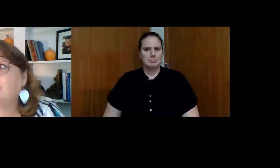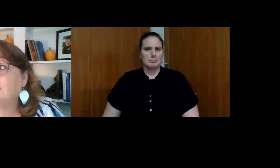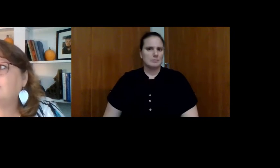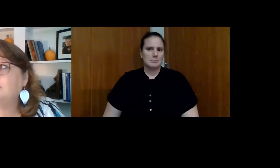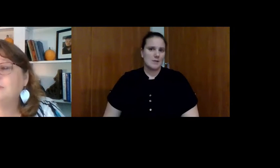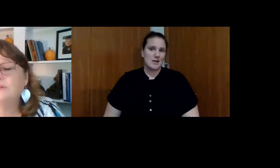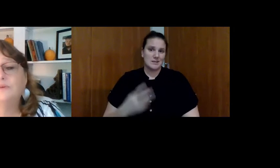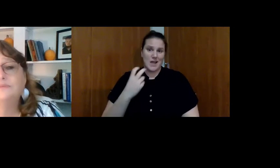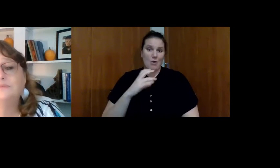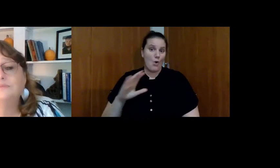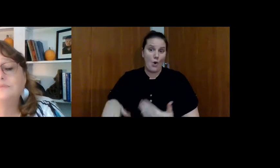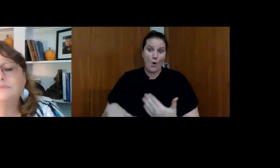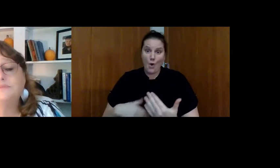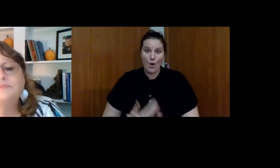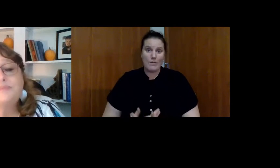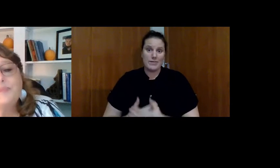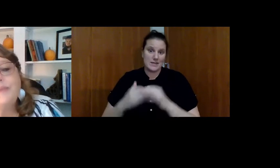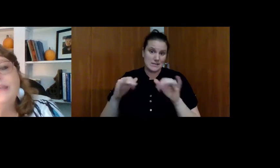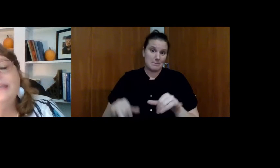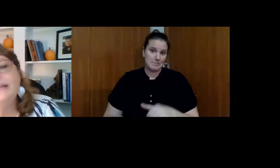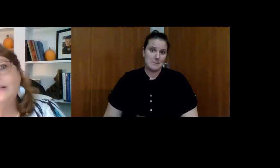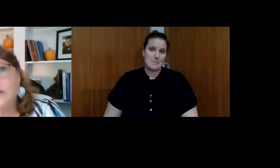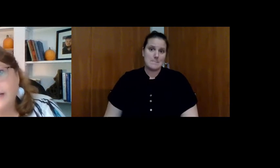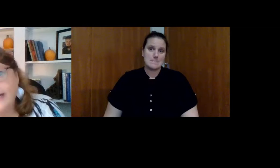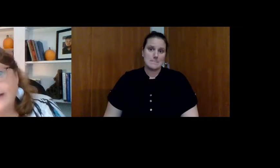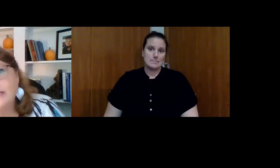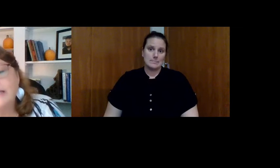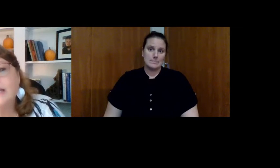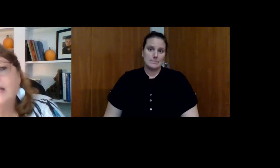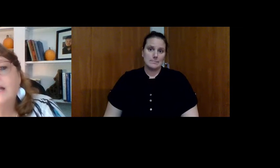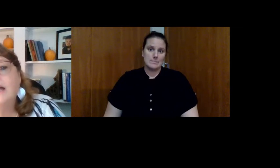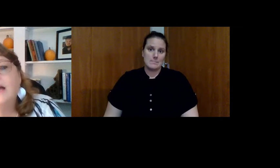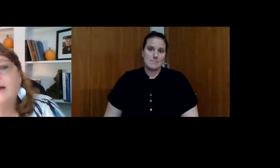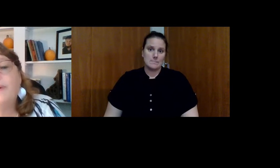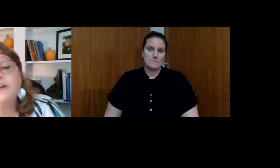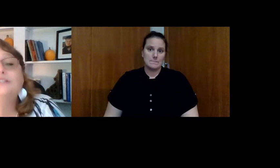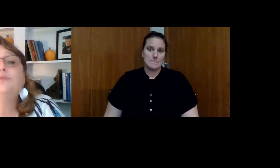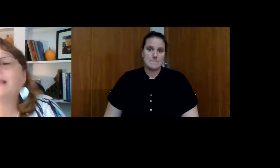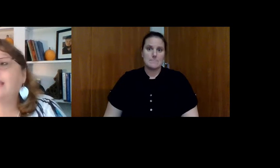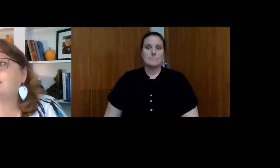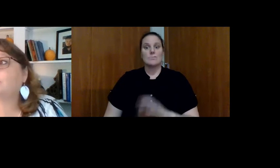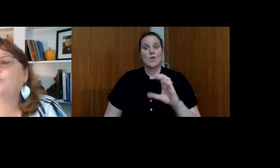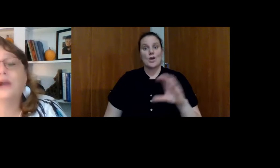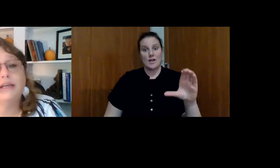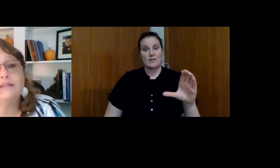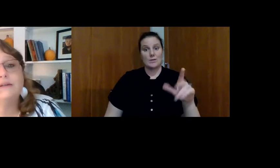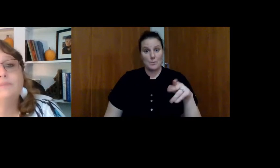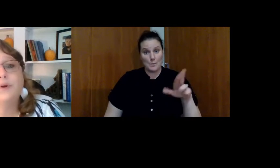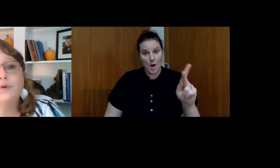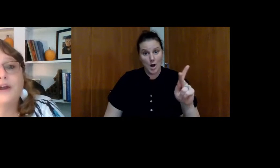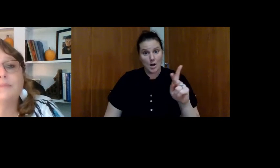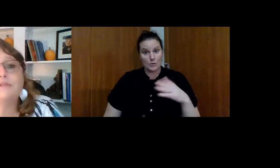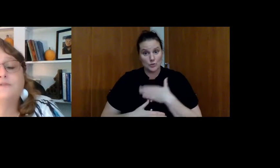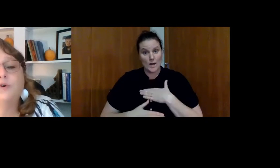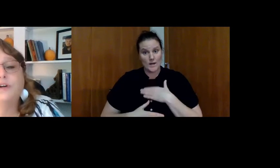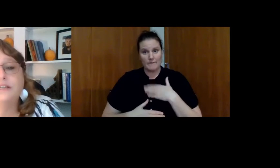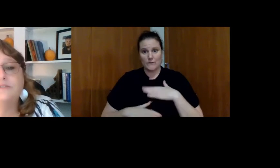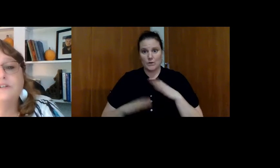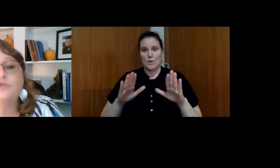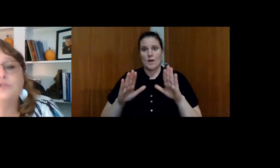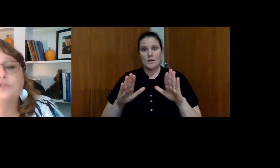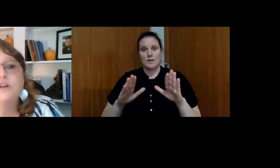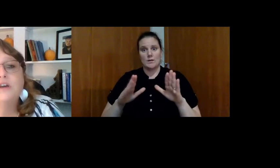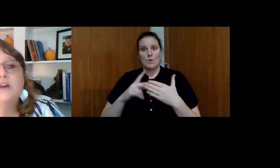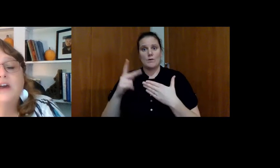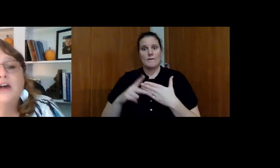I doubt that all of them do. In Clark County, Parks and Rec has a great programs for